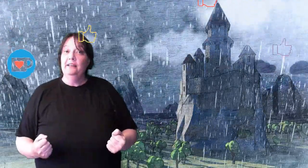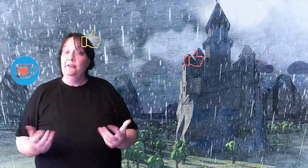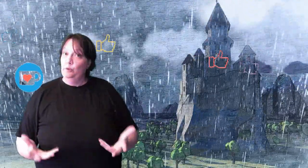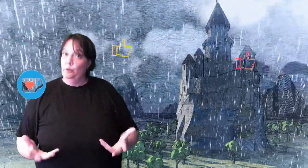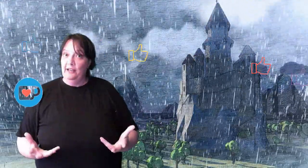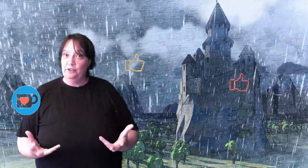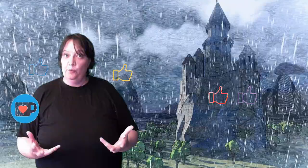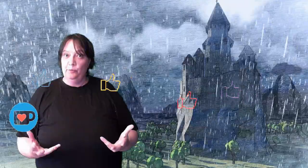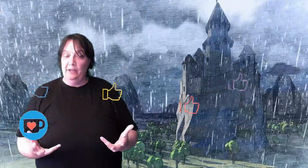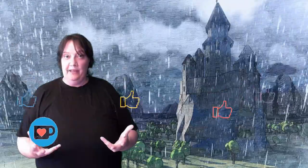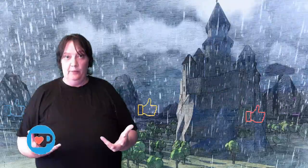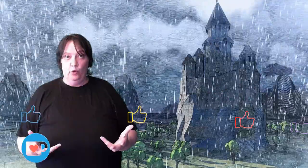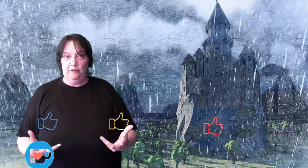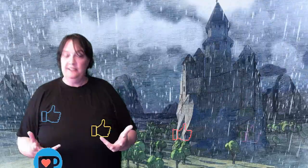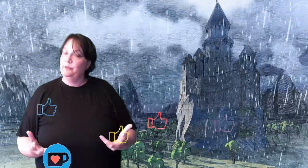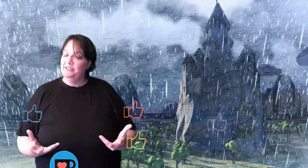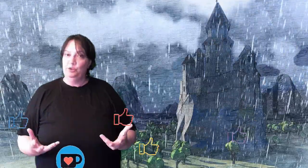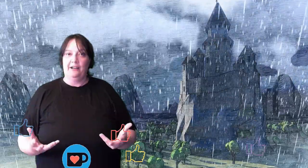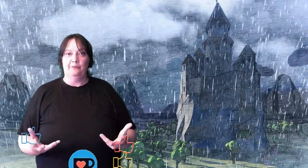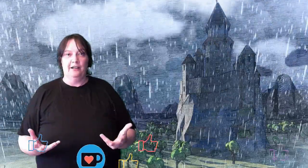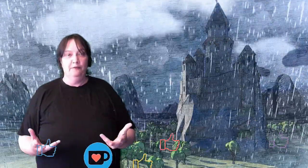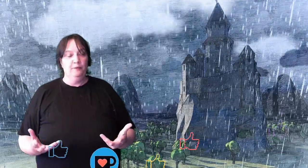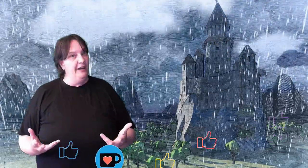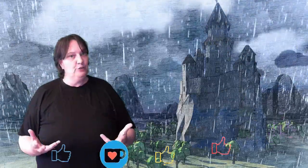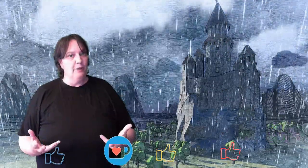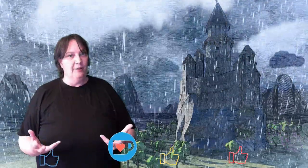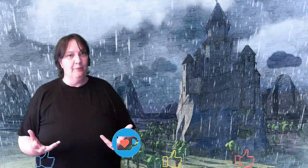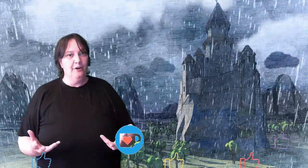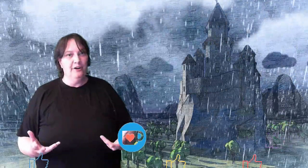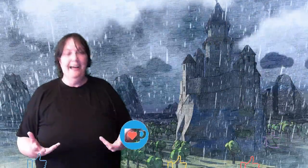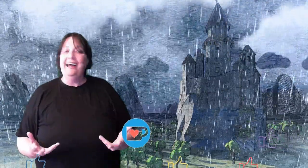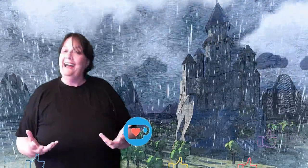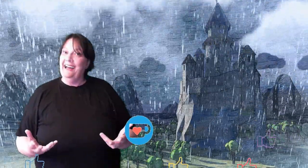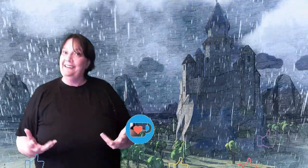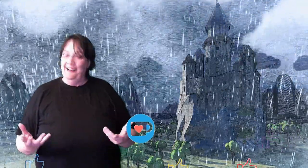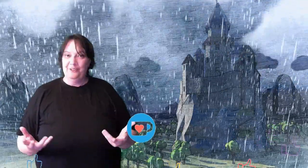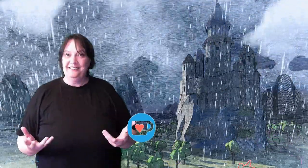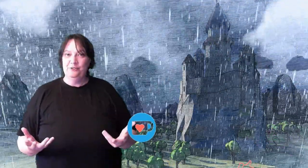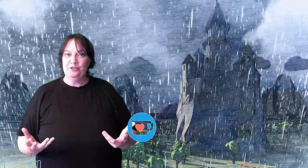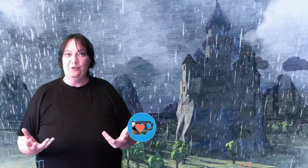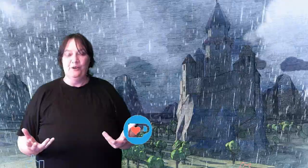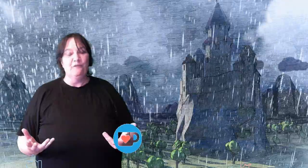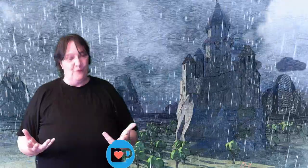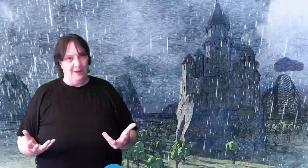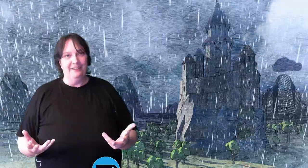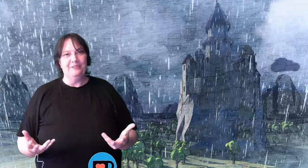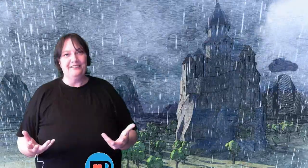If you would like to support me in making more of these please do check out my ko-fi page or buy my book and I will see you soon for another episode!